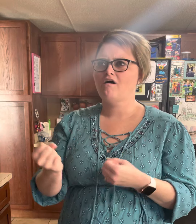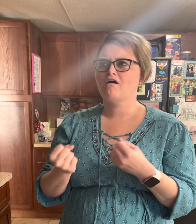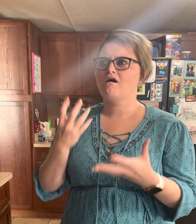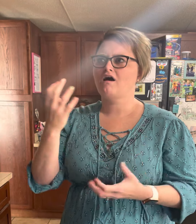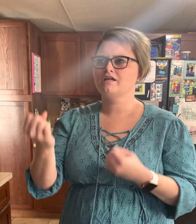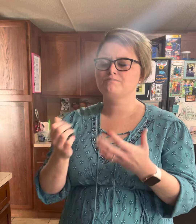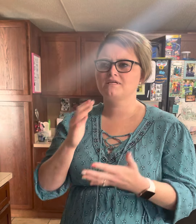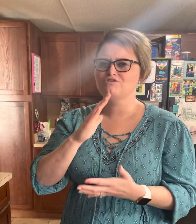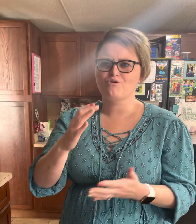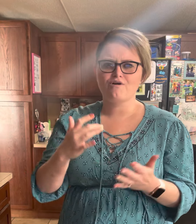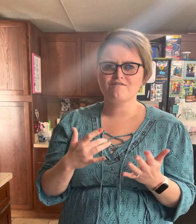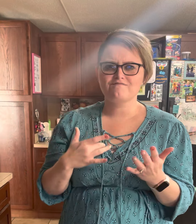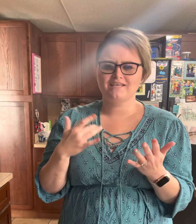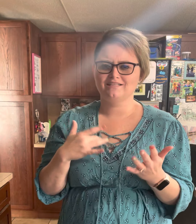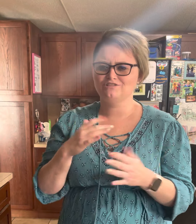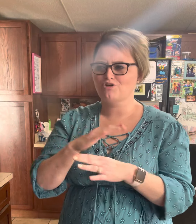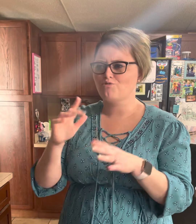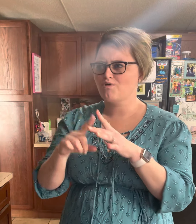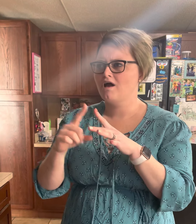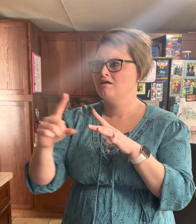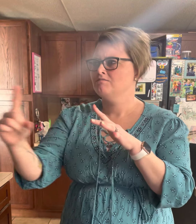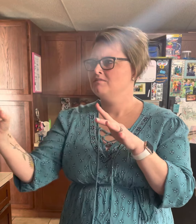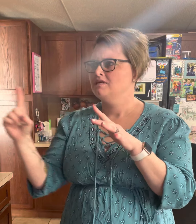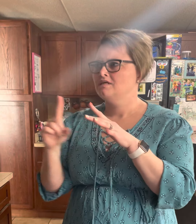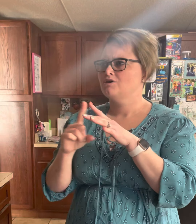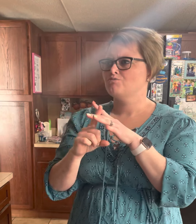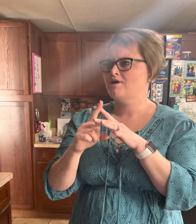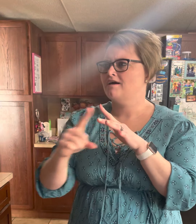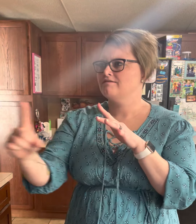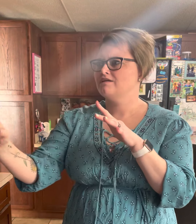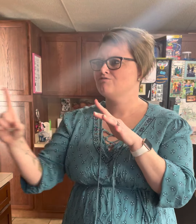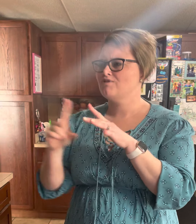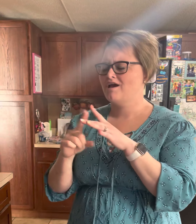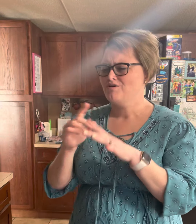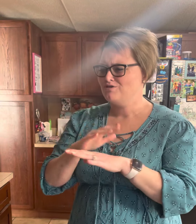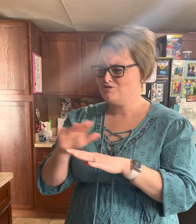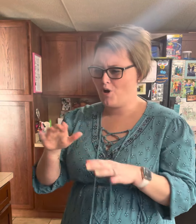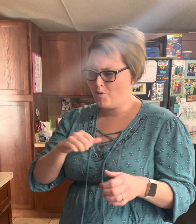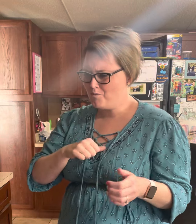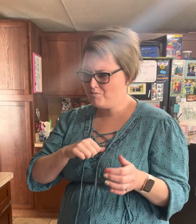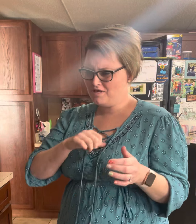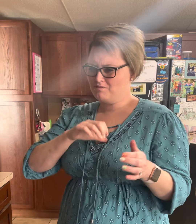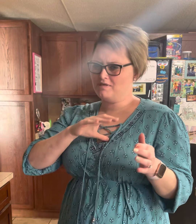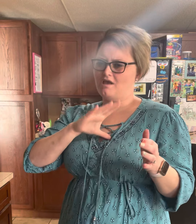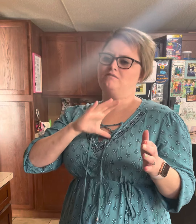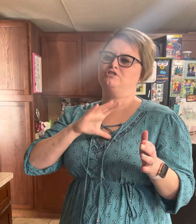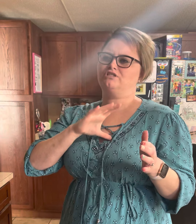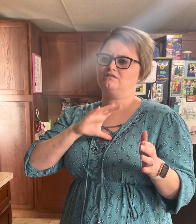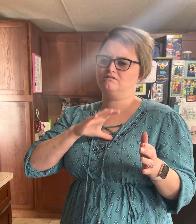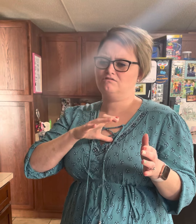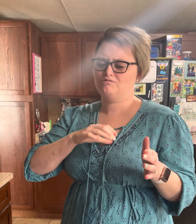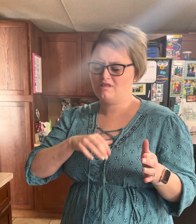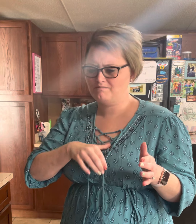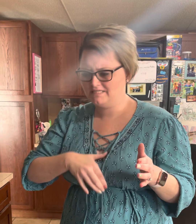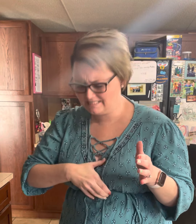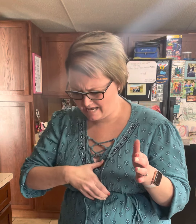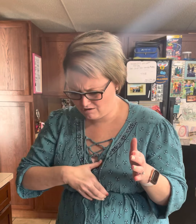caught up in your feelings Don't run me round and round, don't fill me up Just to let me down,